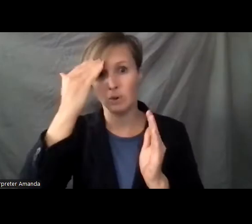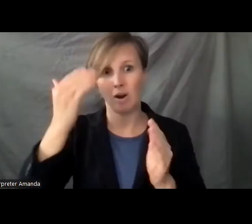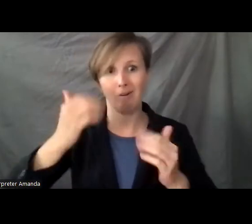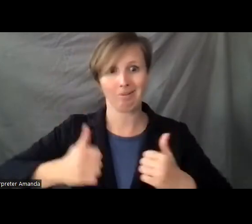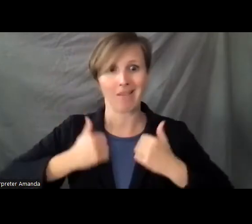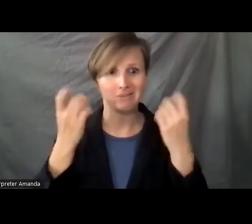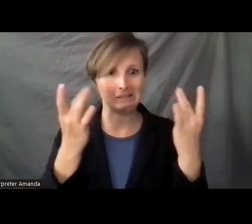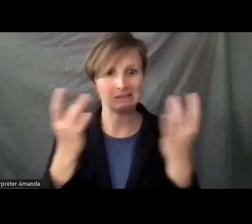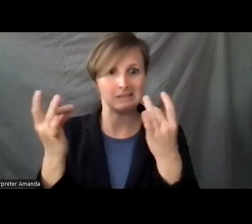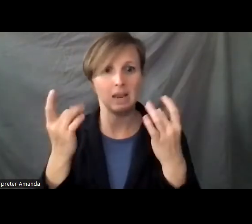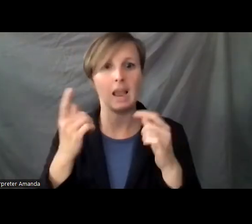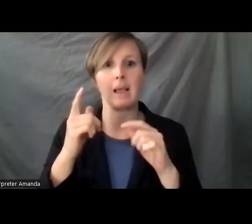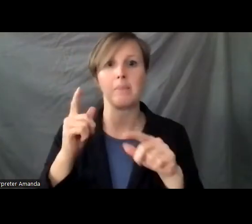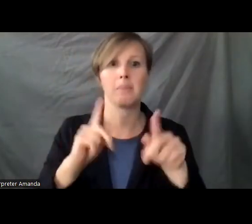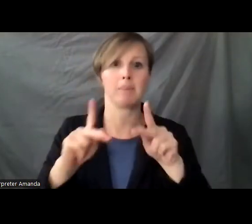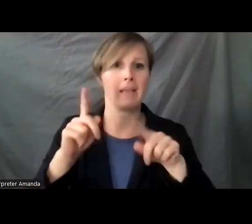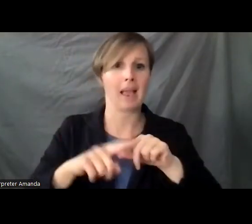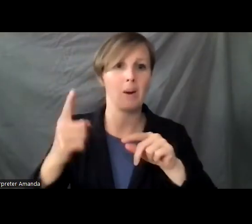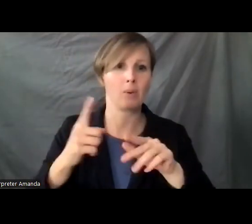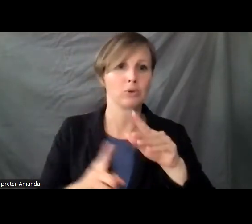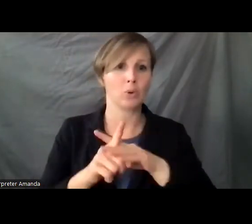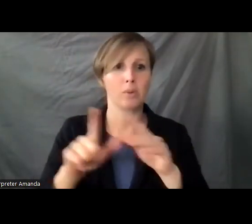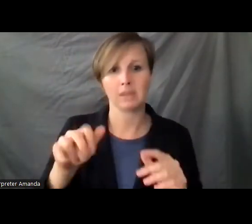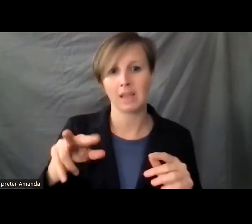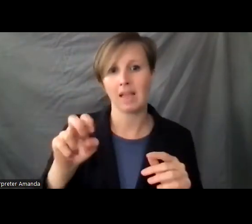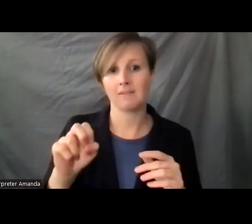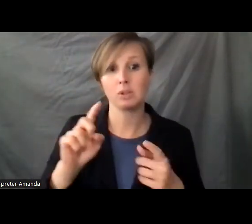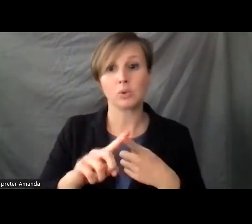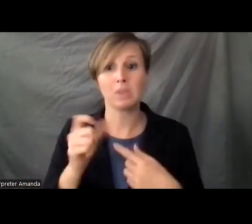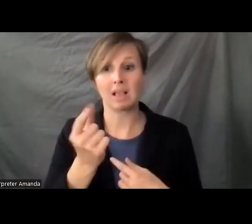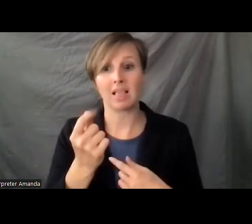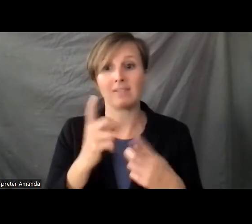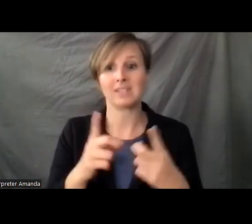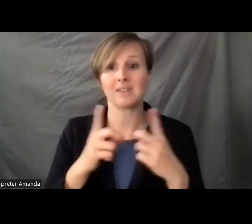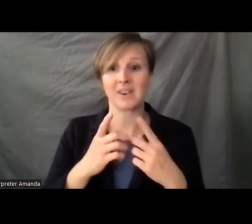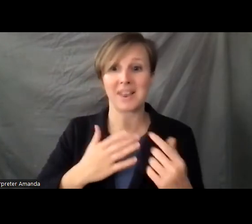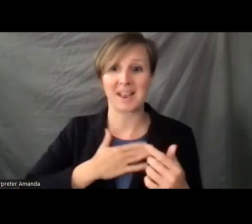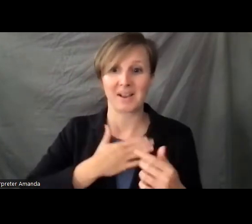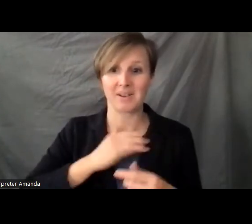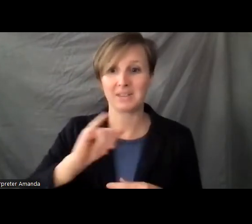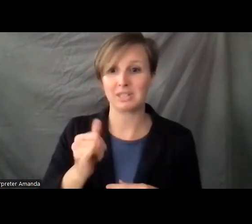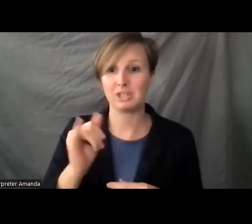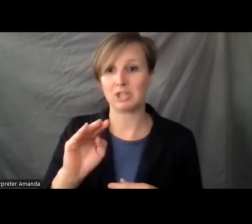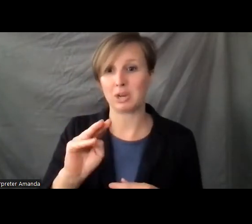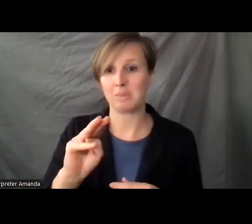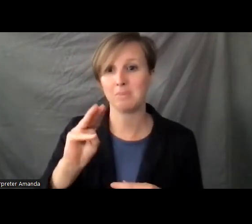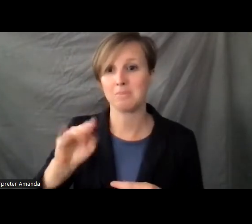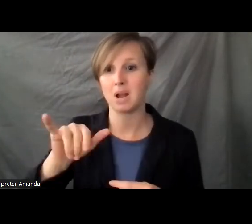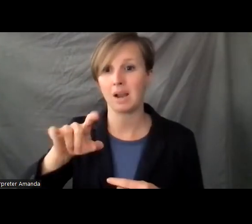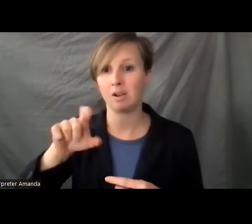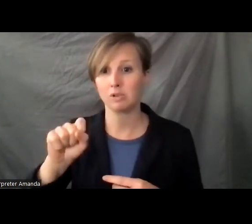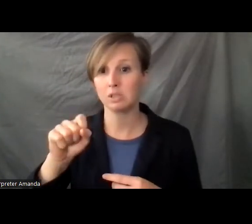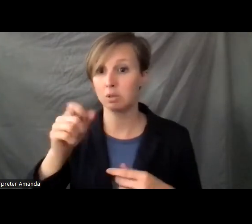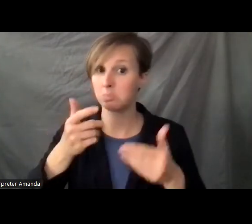and folks can't always come live. So moving on to the 11th district, we're so pleased to hear from candidate Jim Miles. We would love to welcome your introductory